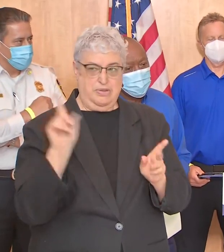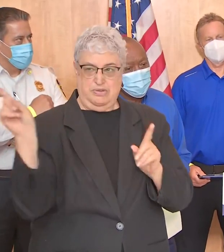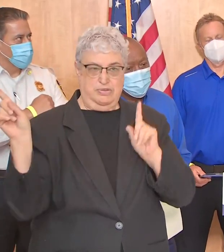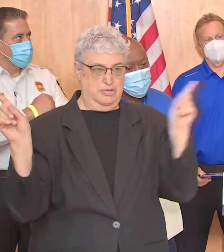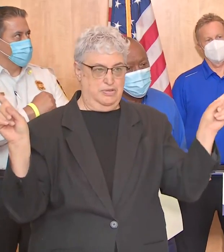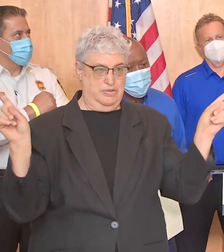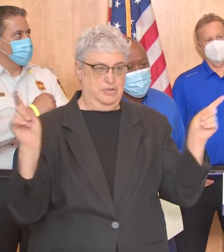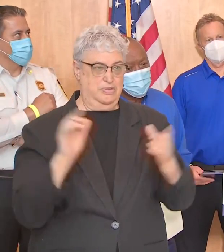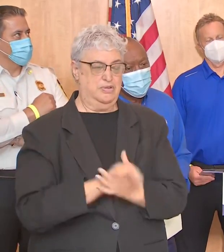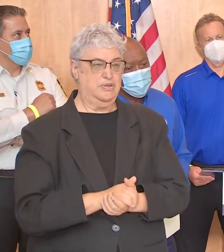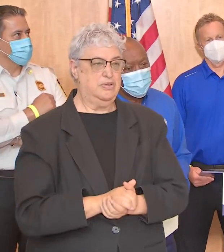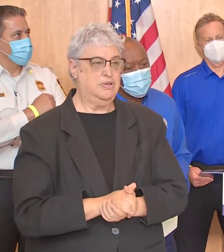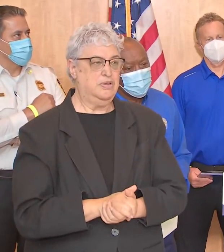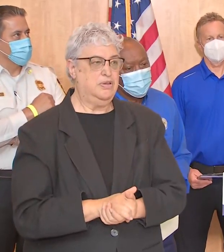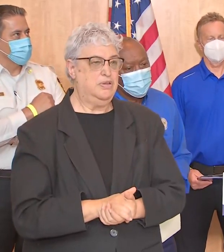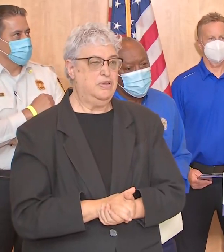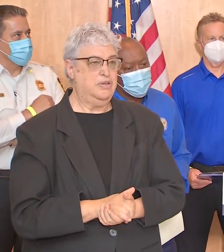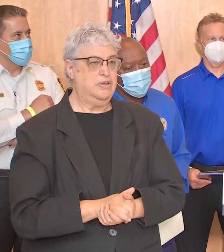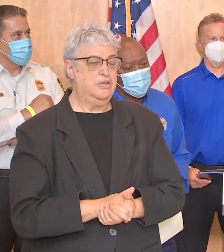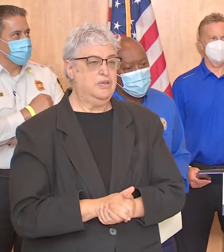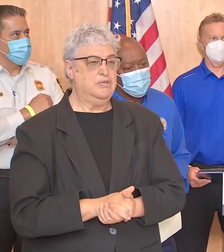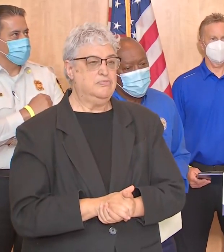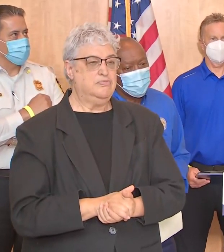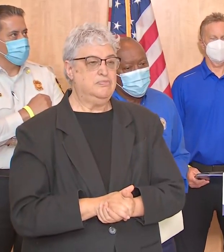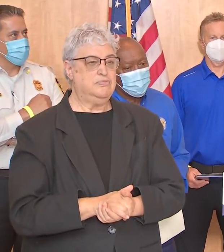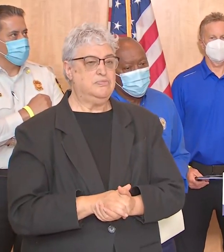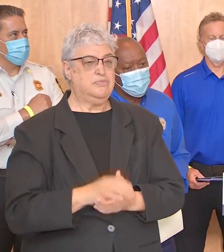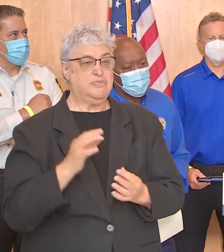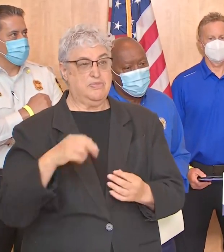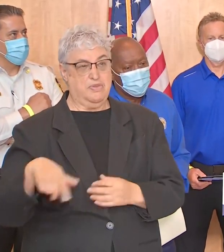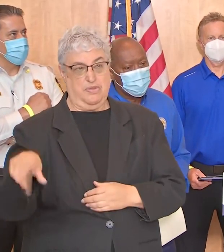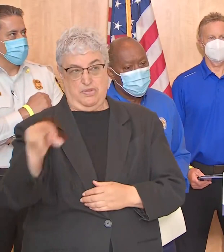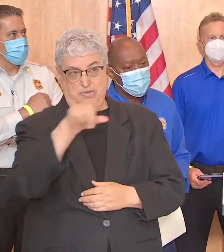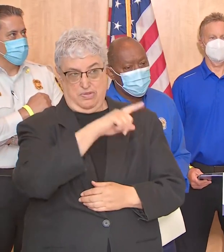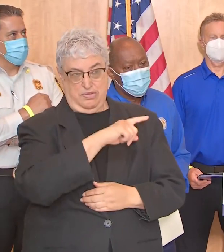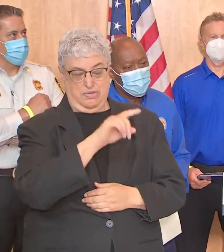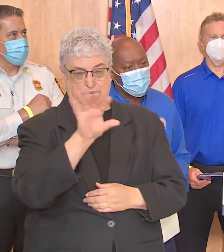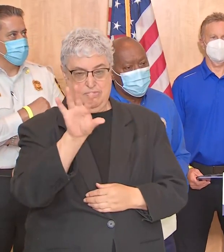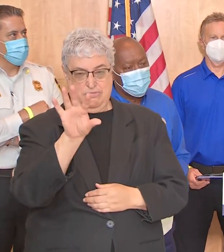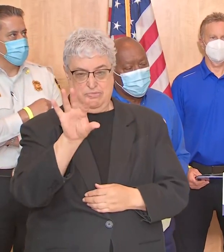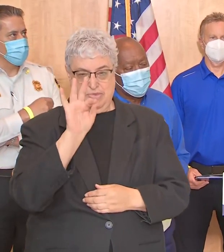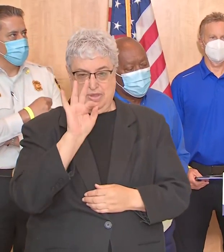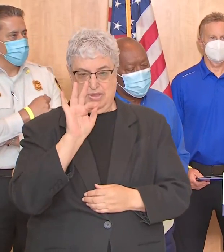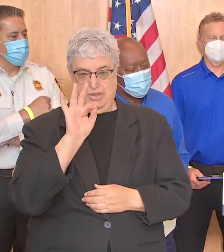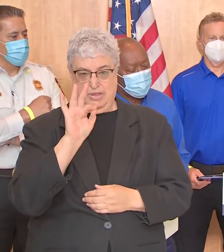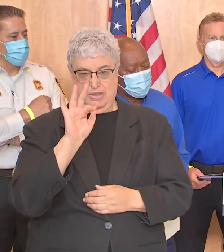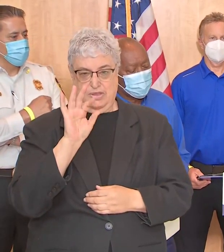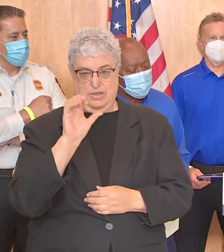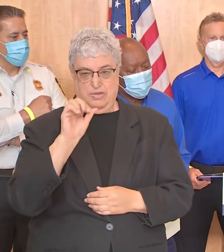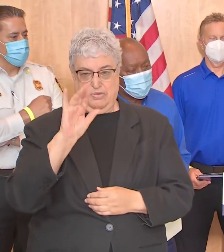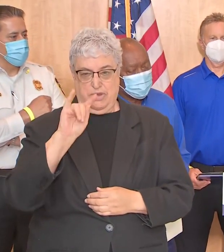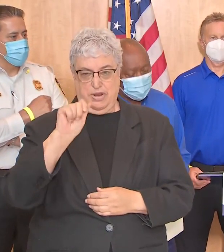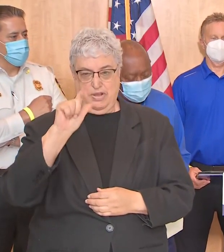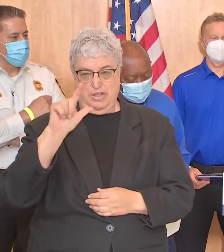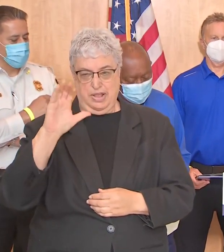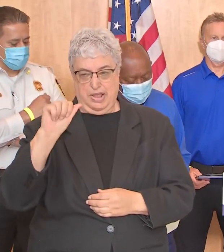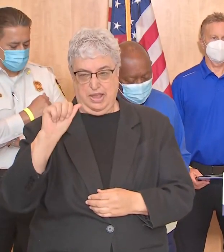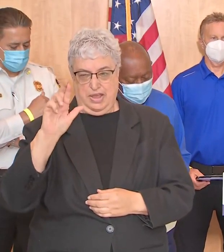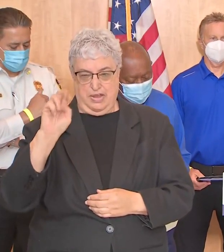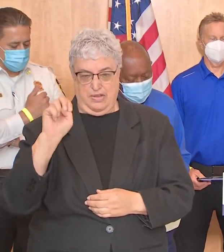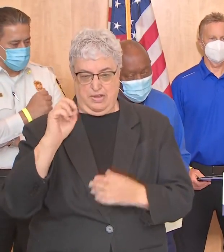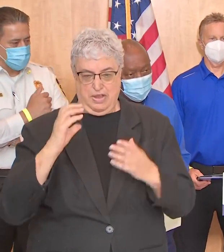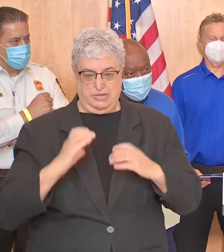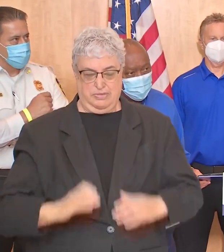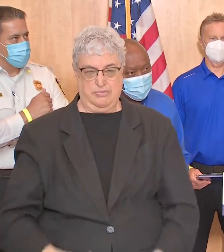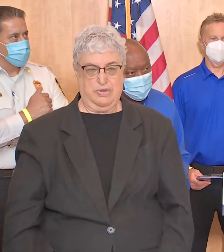like to review a few items of to note if you have been designated a critical care customer or need to be